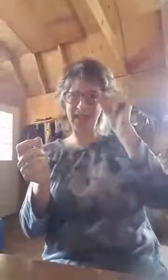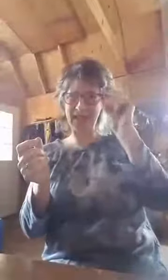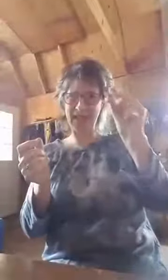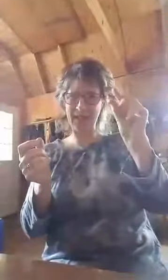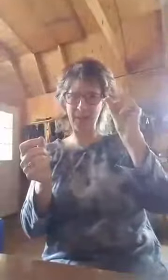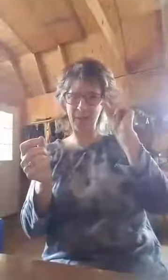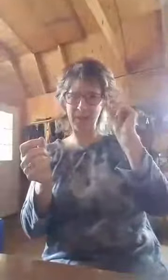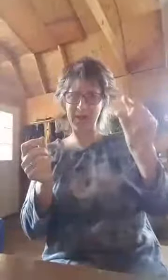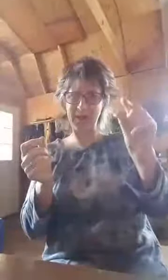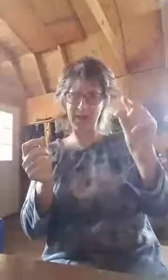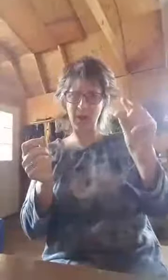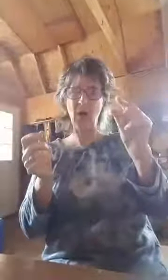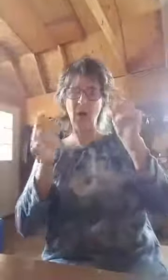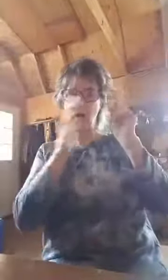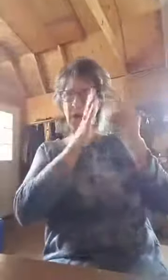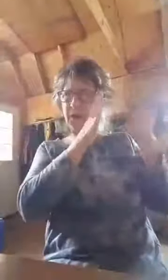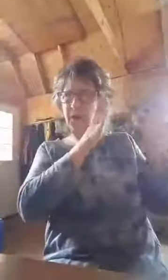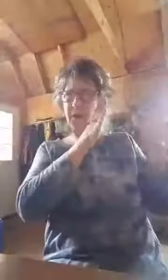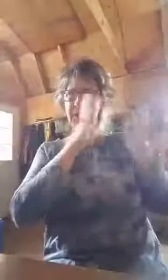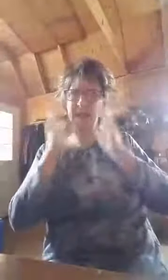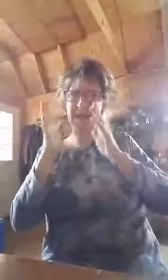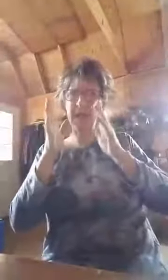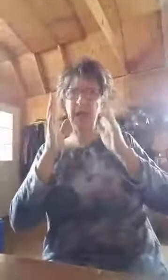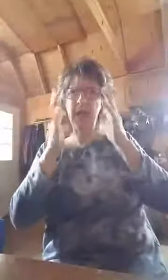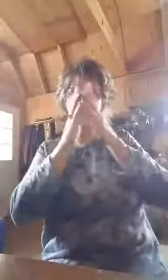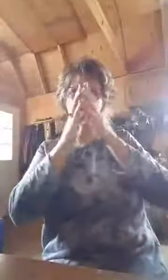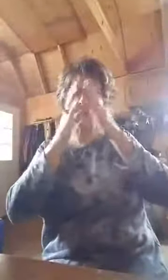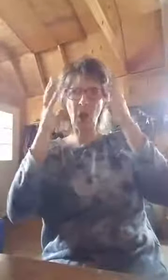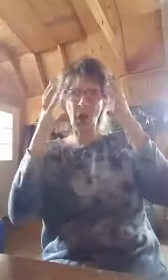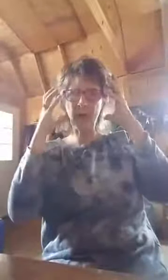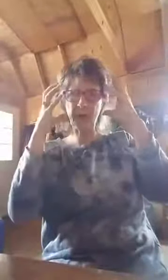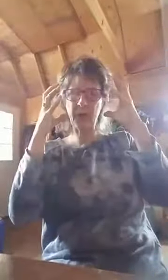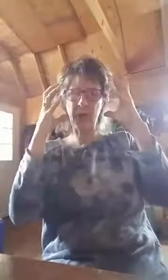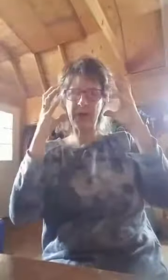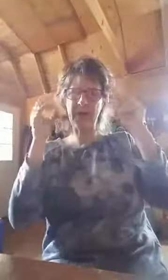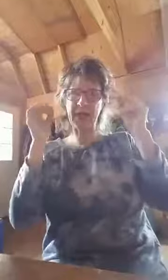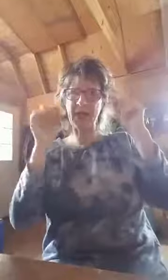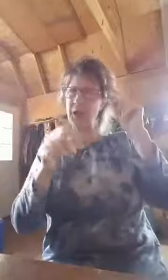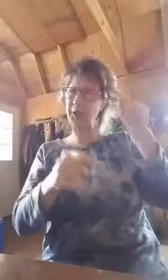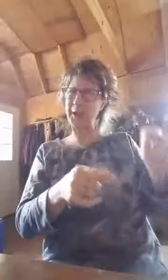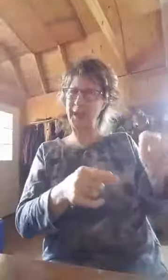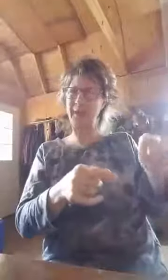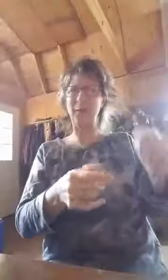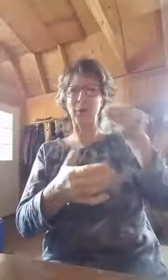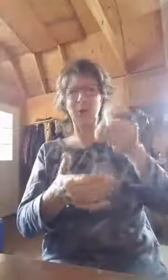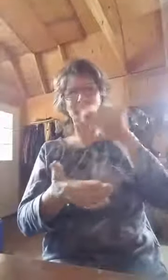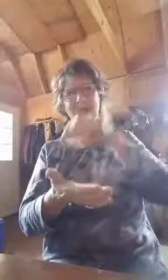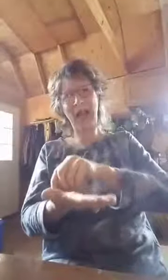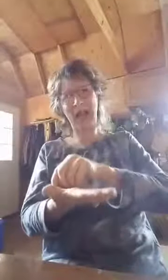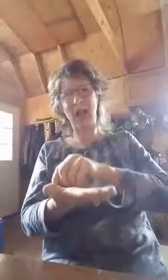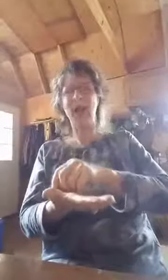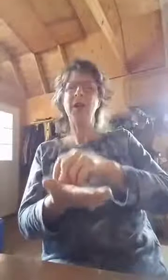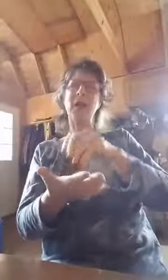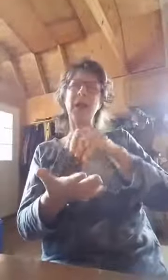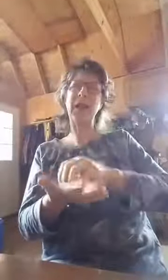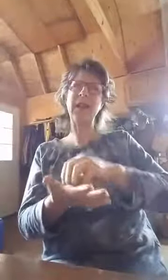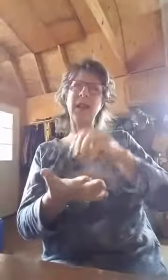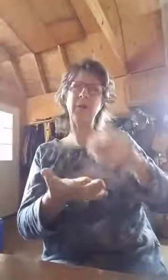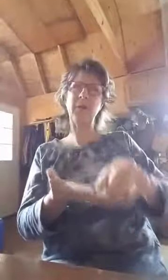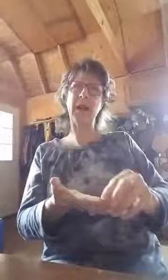10% or one third percent. It uses all of the brain that God created for you to have. So begin to confess